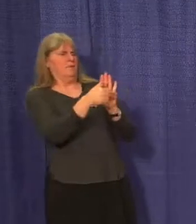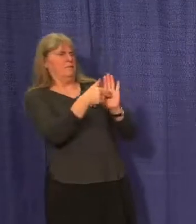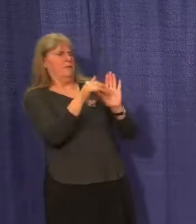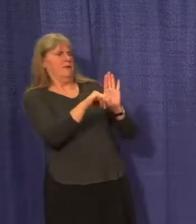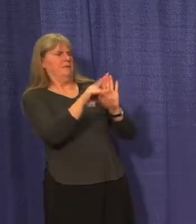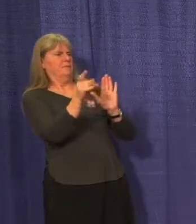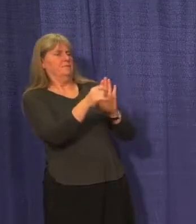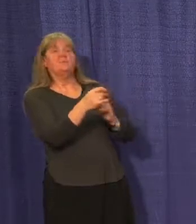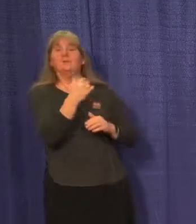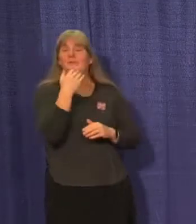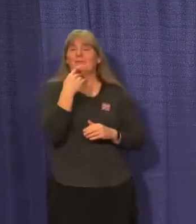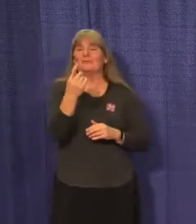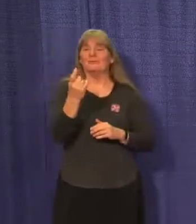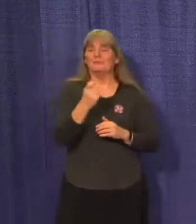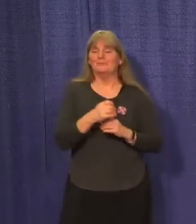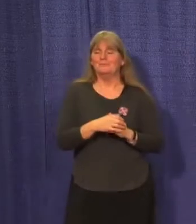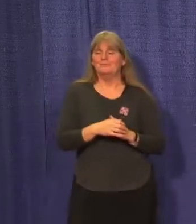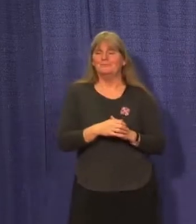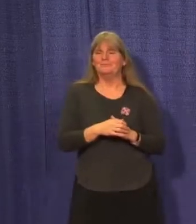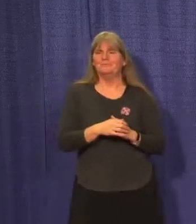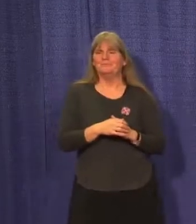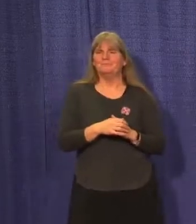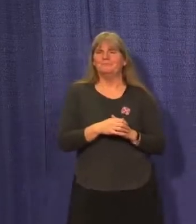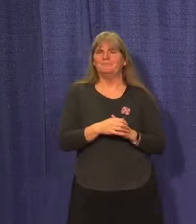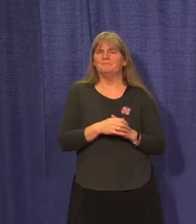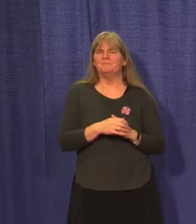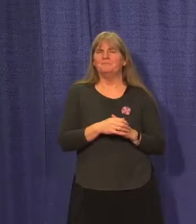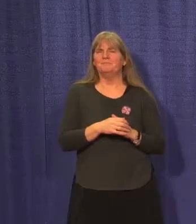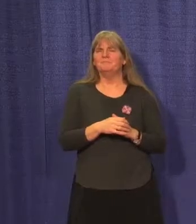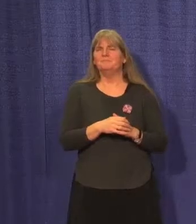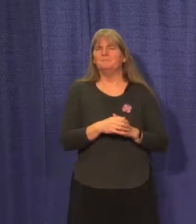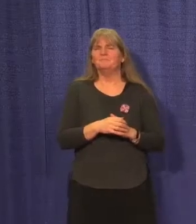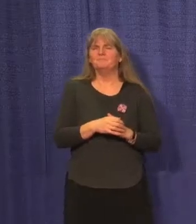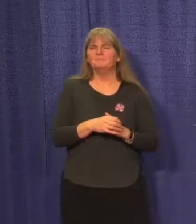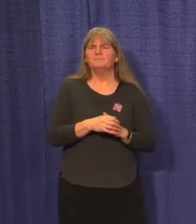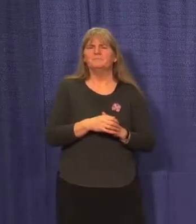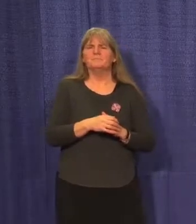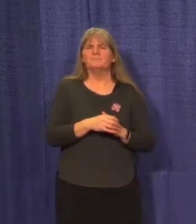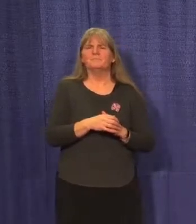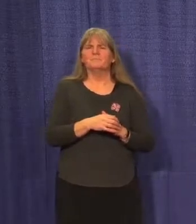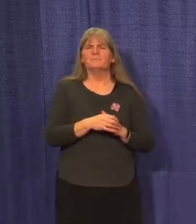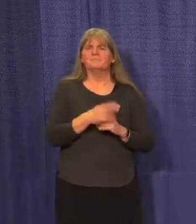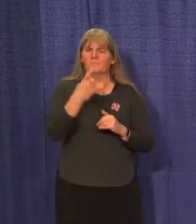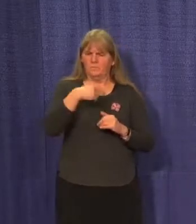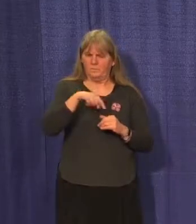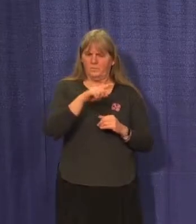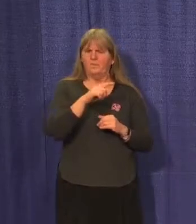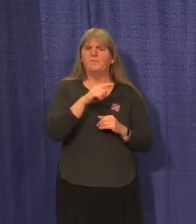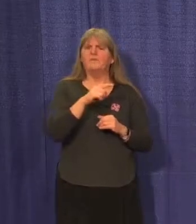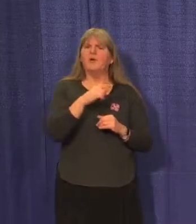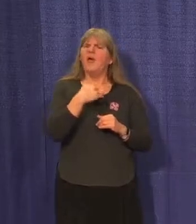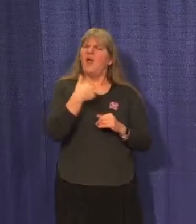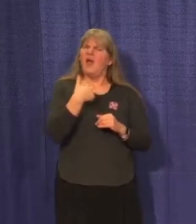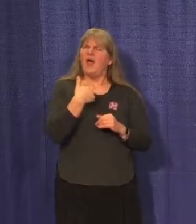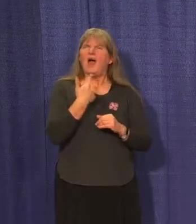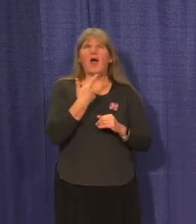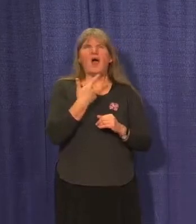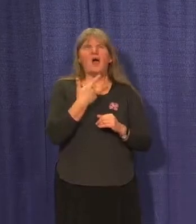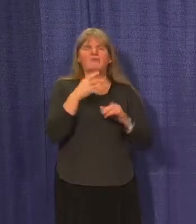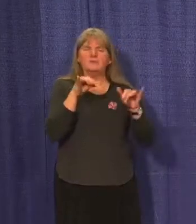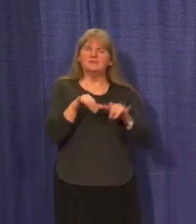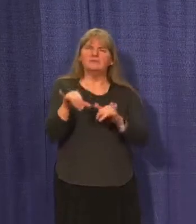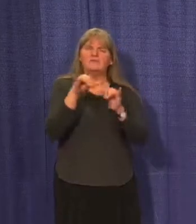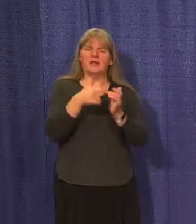Yeah, that's a really good question, and we do have... There are kind of standard